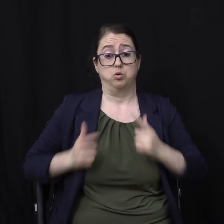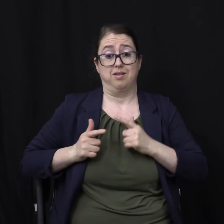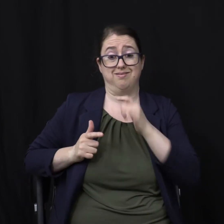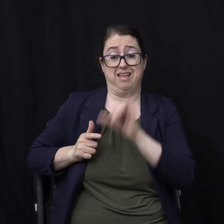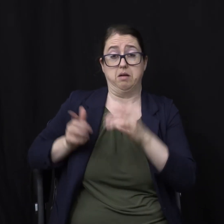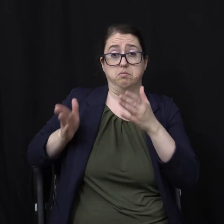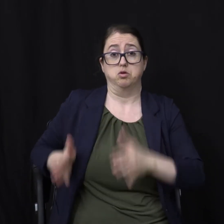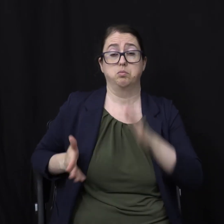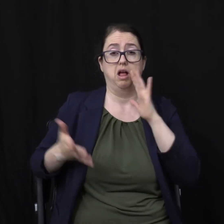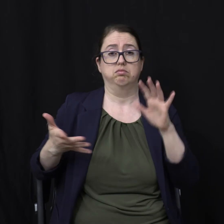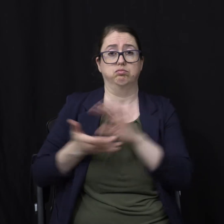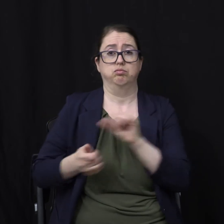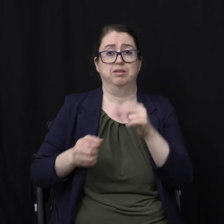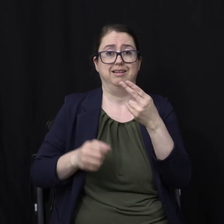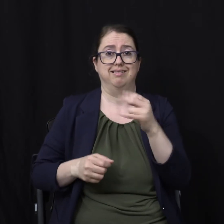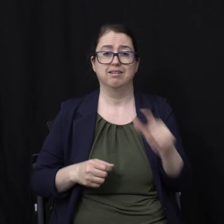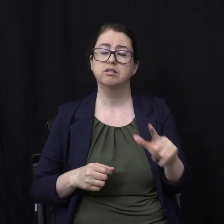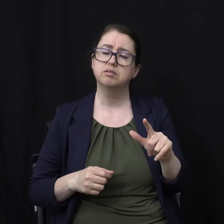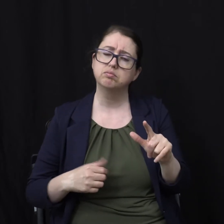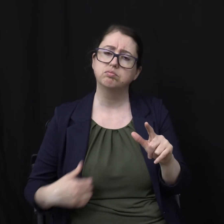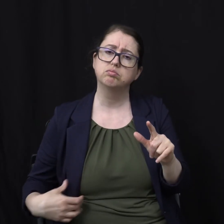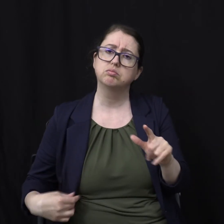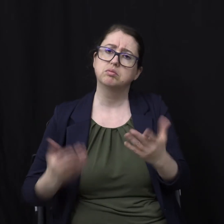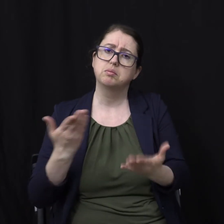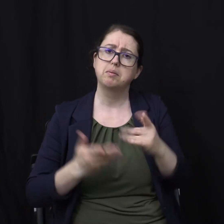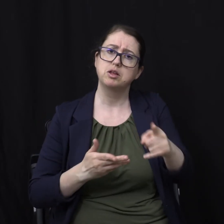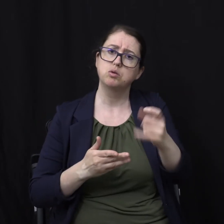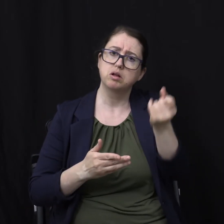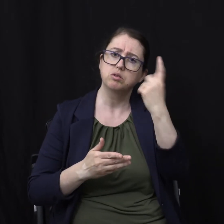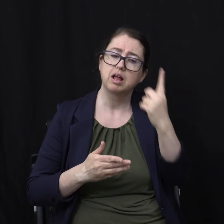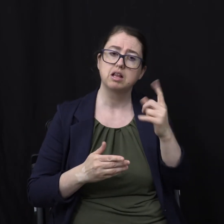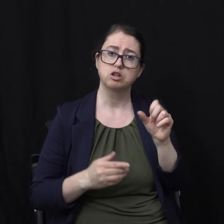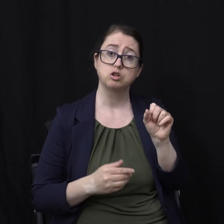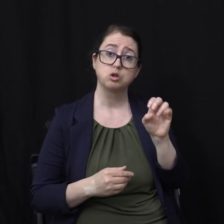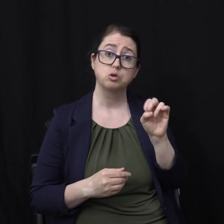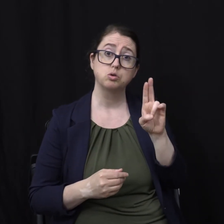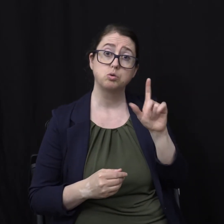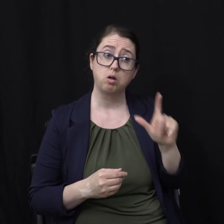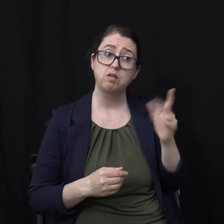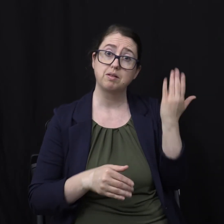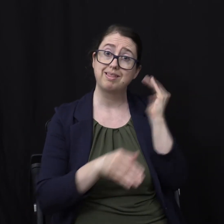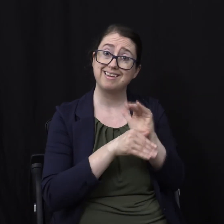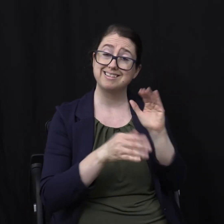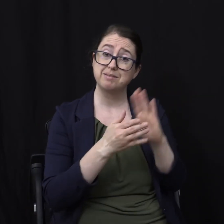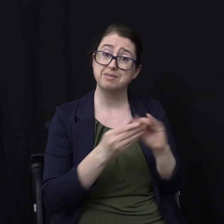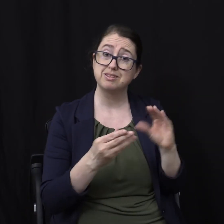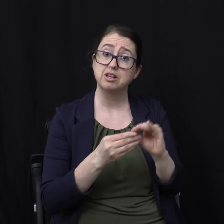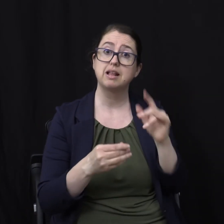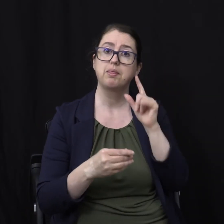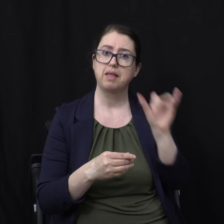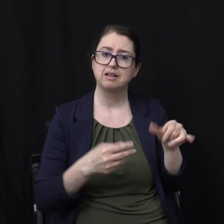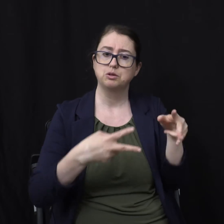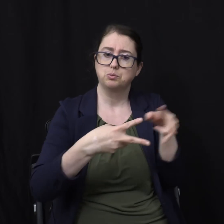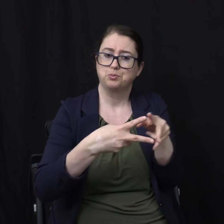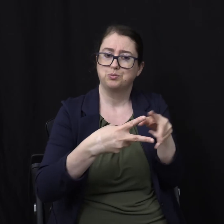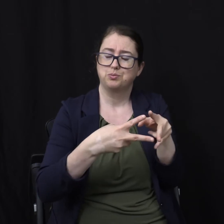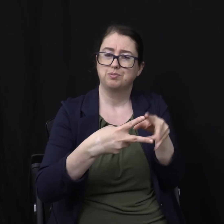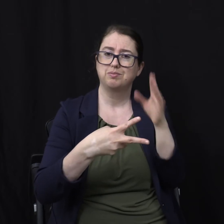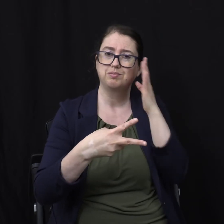say Well that makes perfect sense Because I know what a soul is From last night's message A soul is the sum Of two component parts